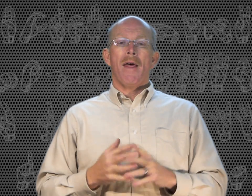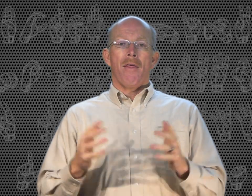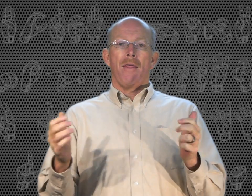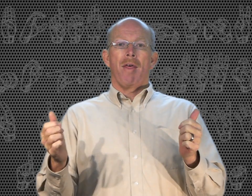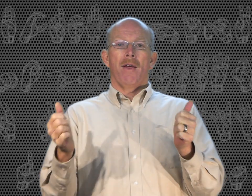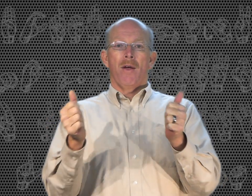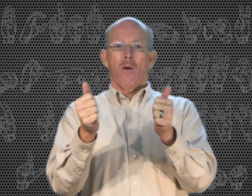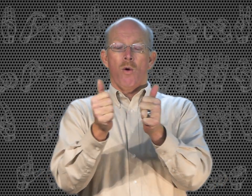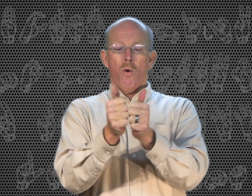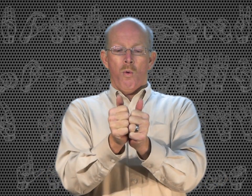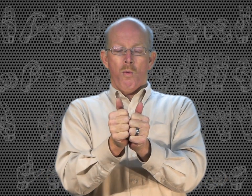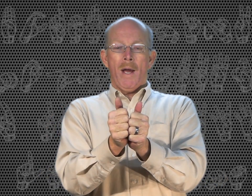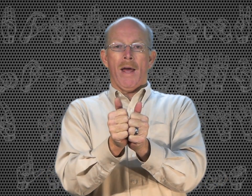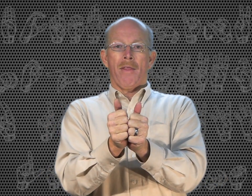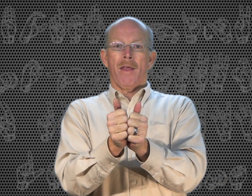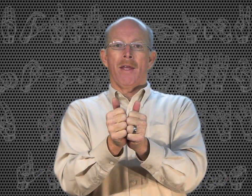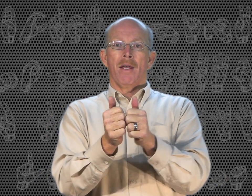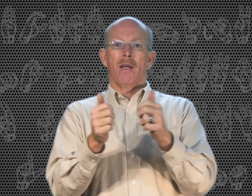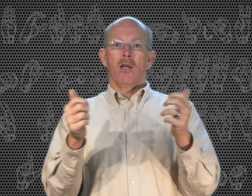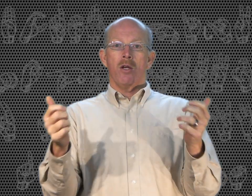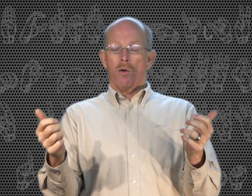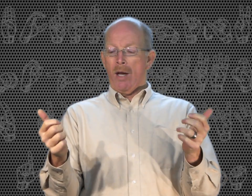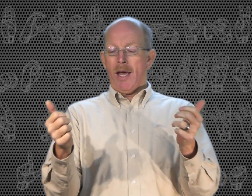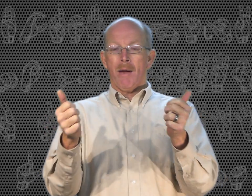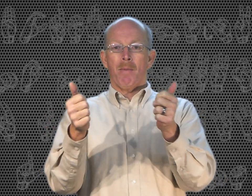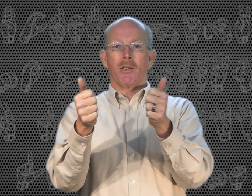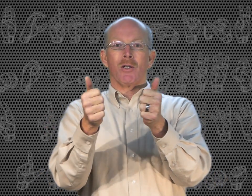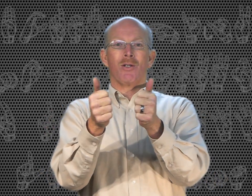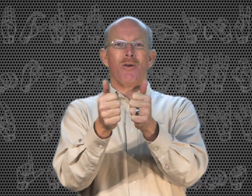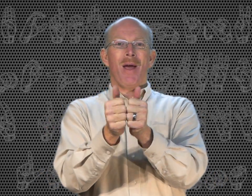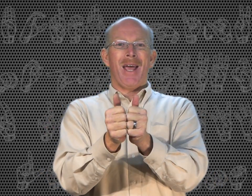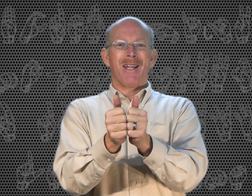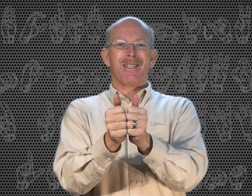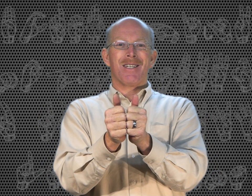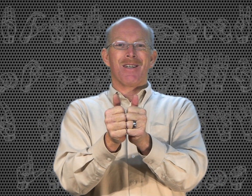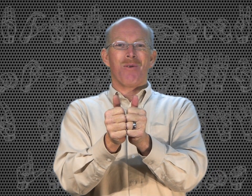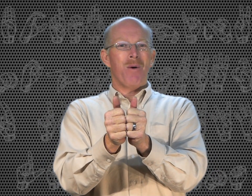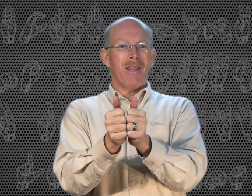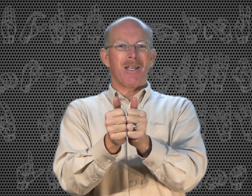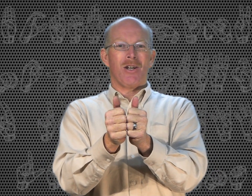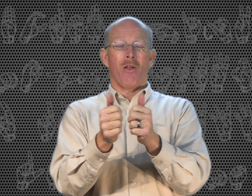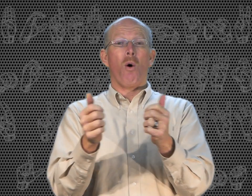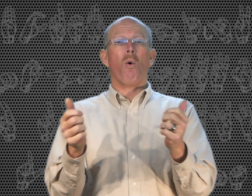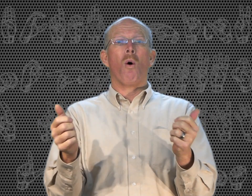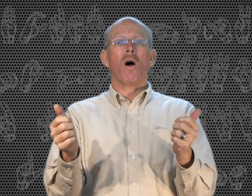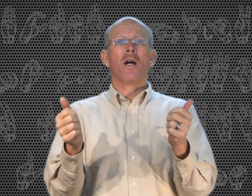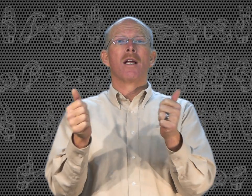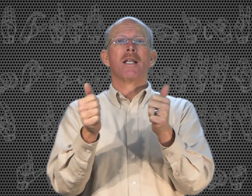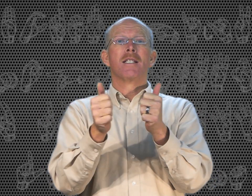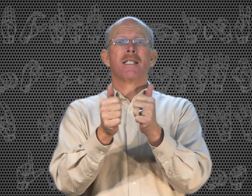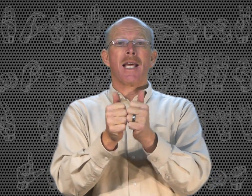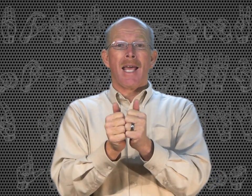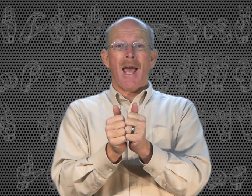With. With. You take and put your two hands with each other. Or together.